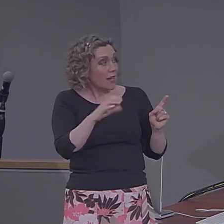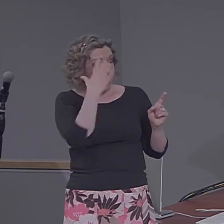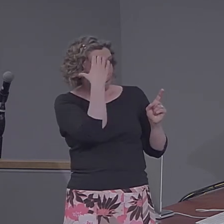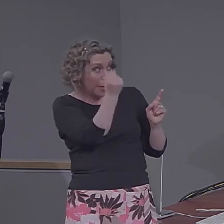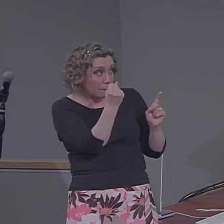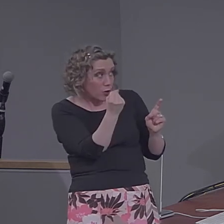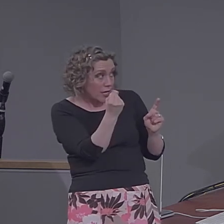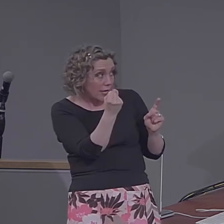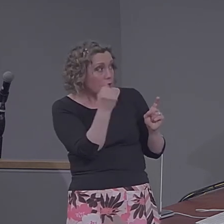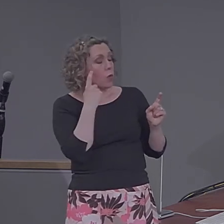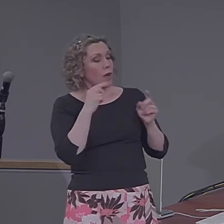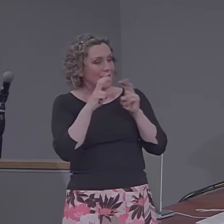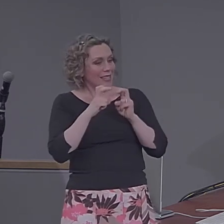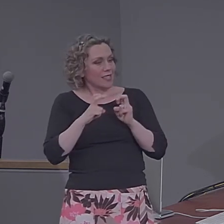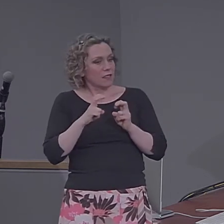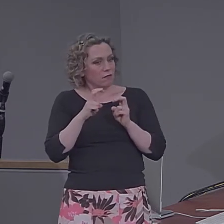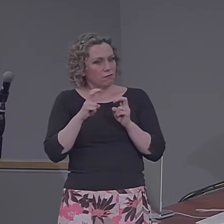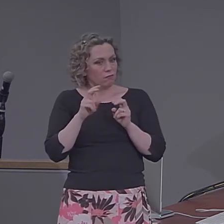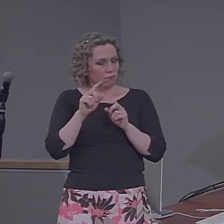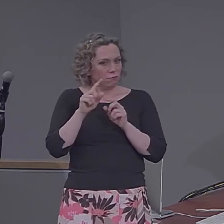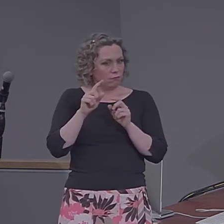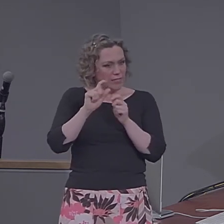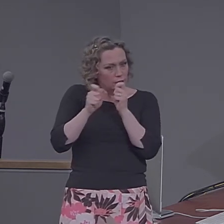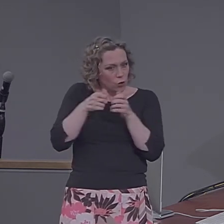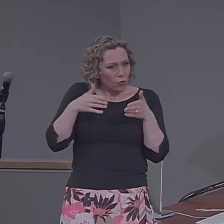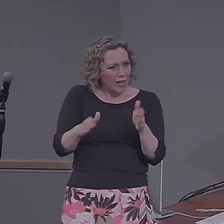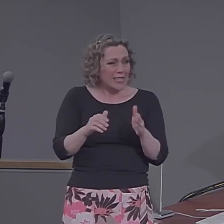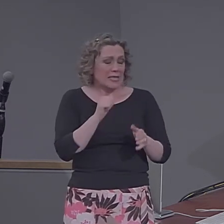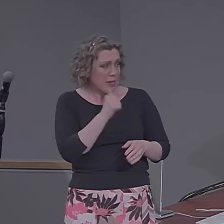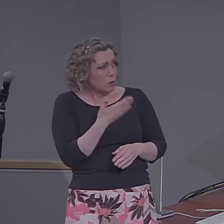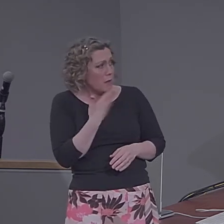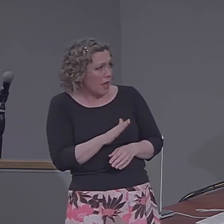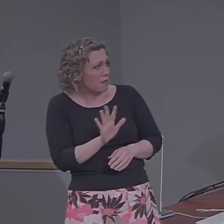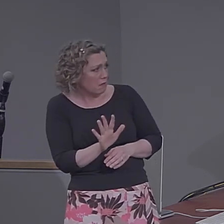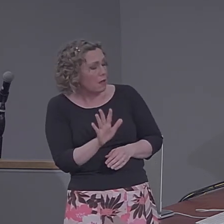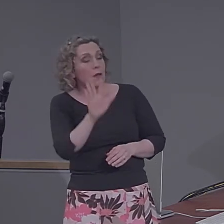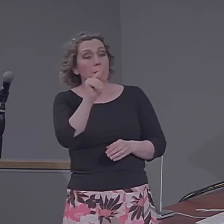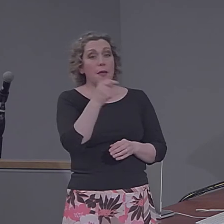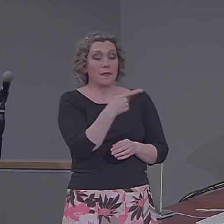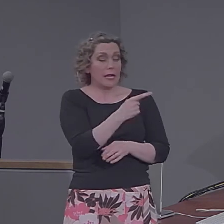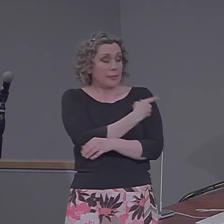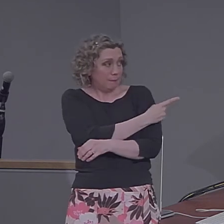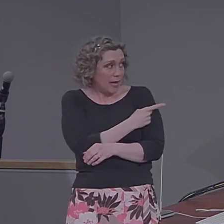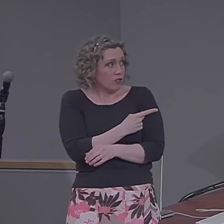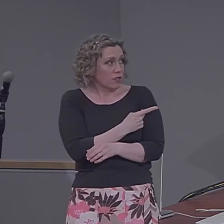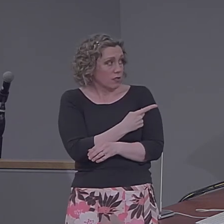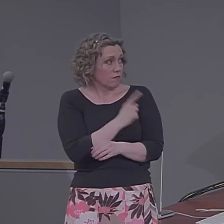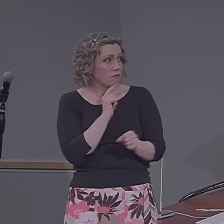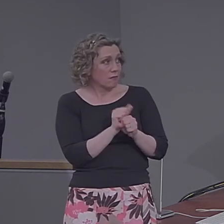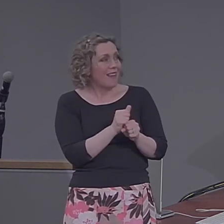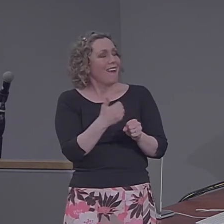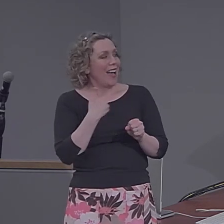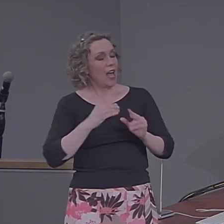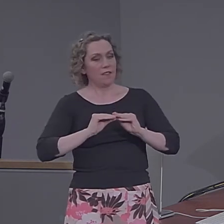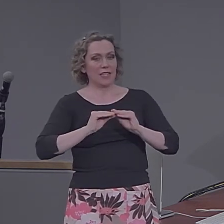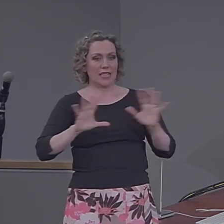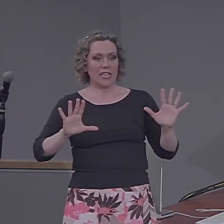in certain ways, is not too bad. However, these patients do have clear impairments in